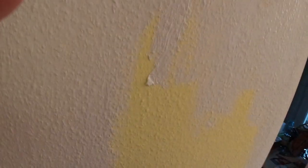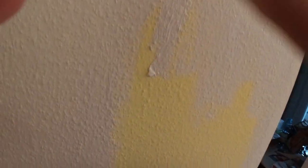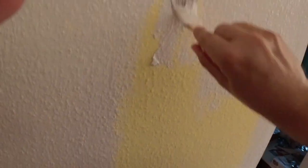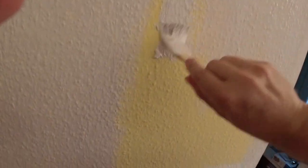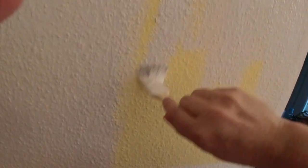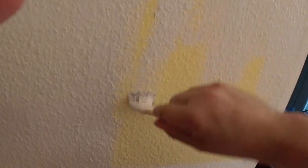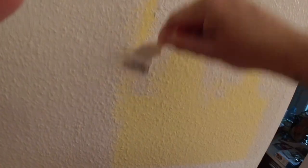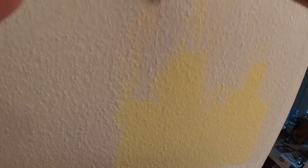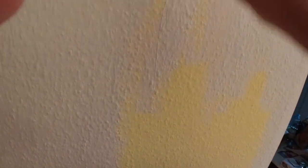Drawing.